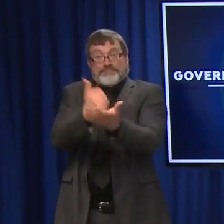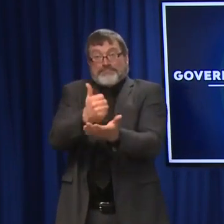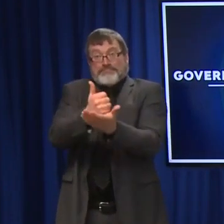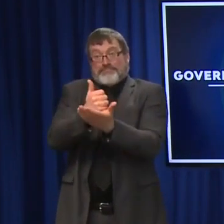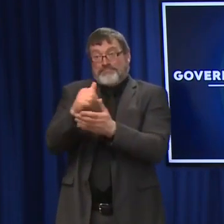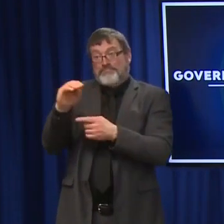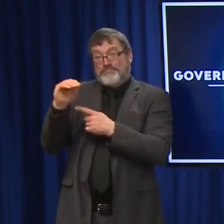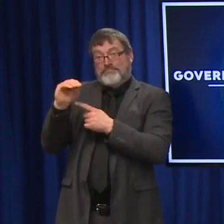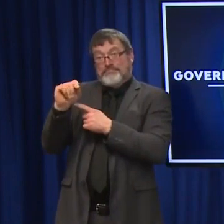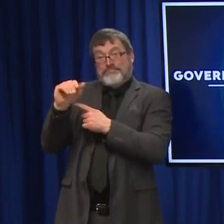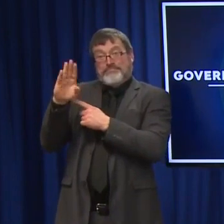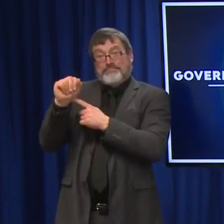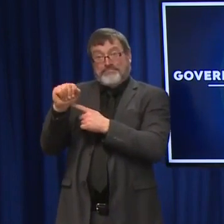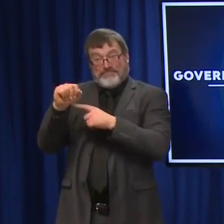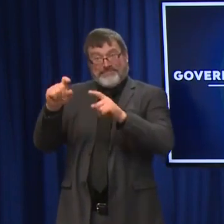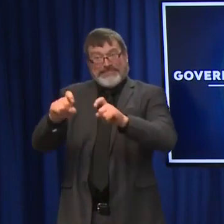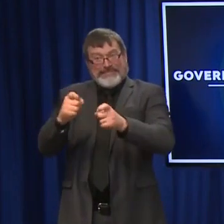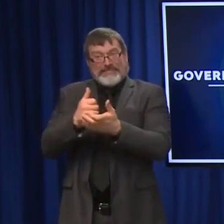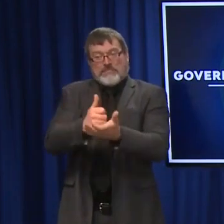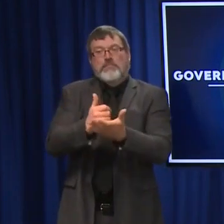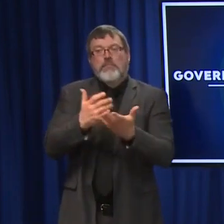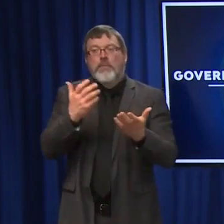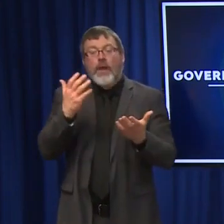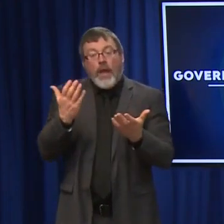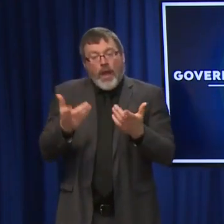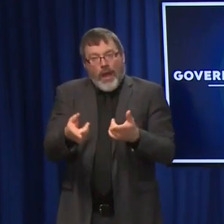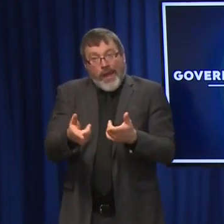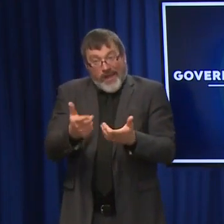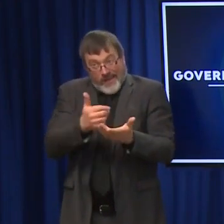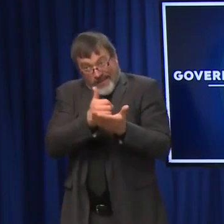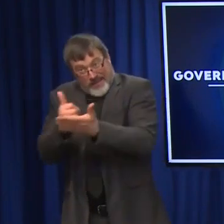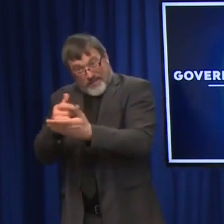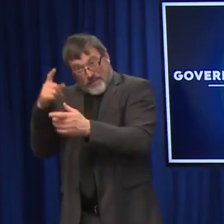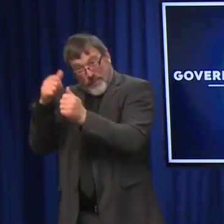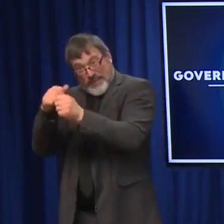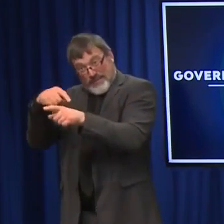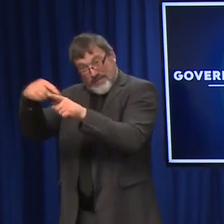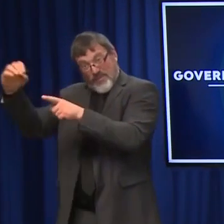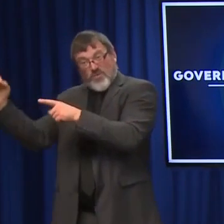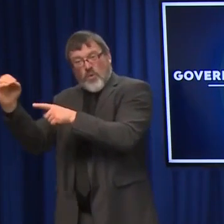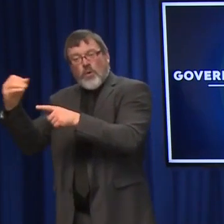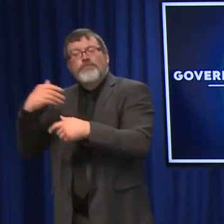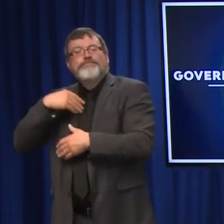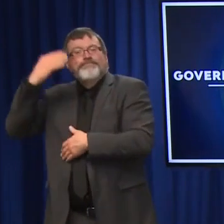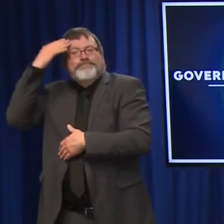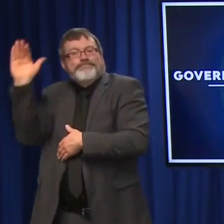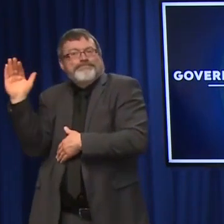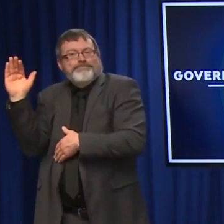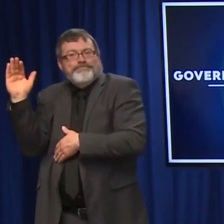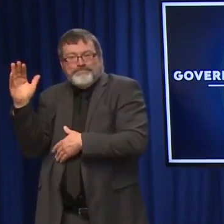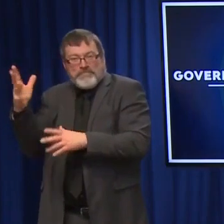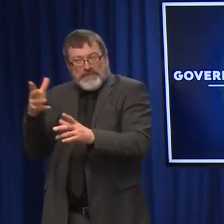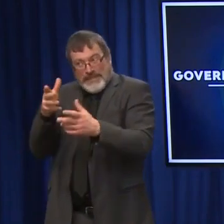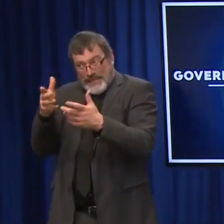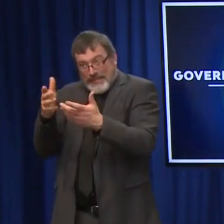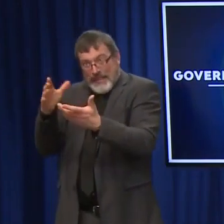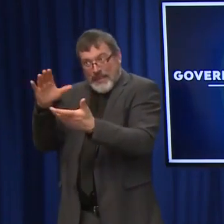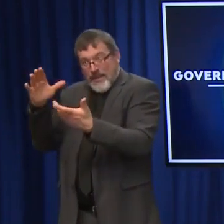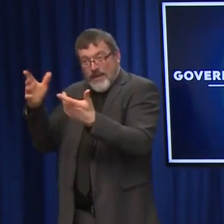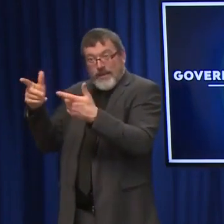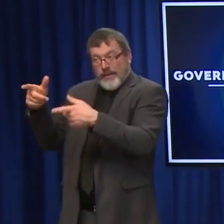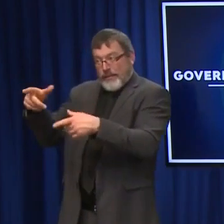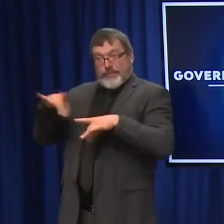that we mostly use might not work on the Omicron variant as well as it did with Delta.